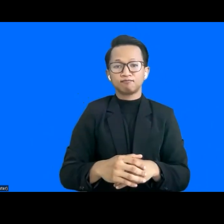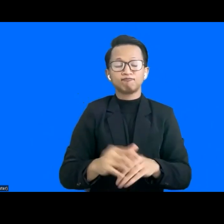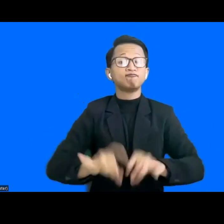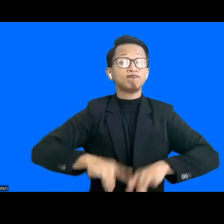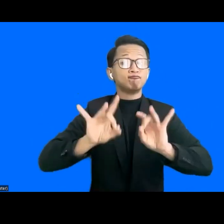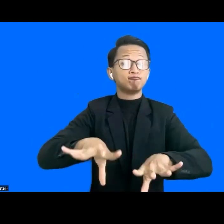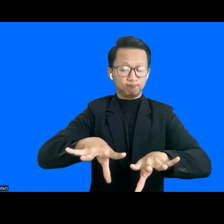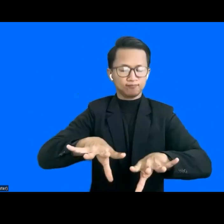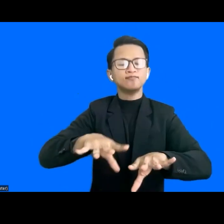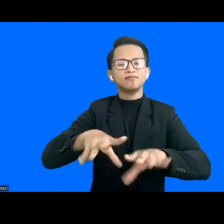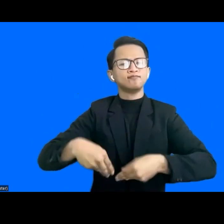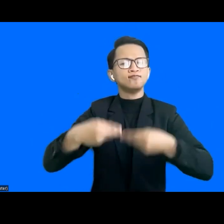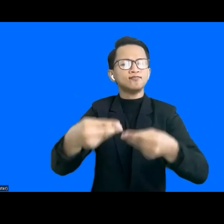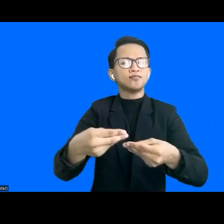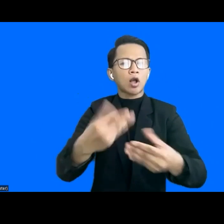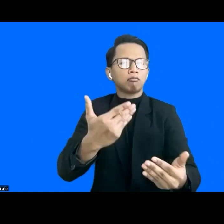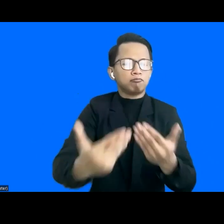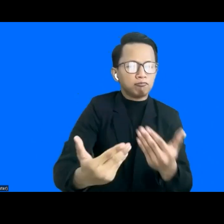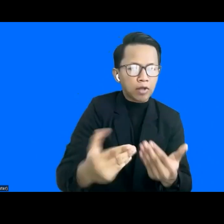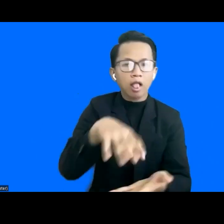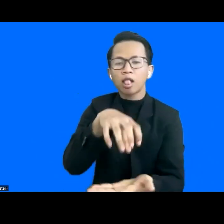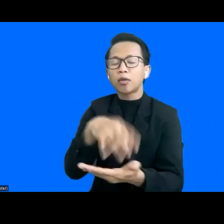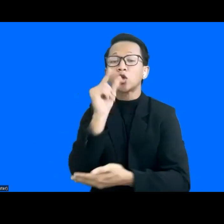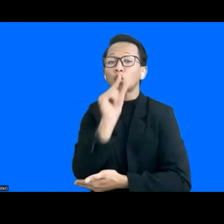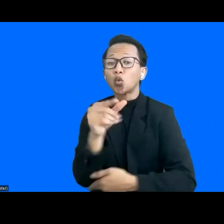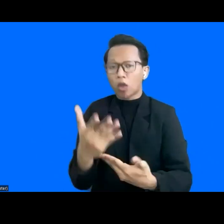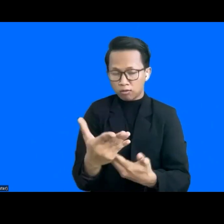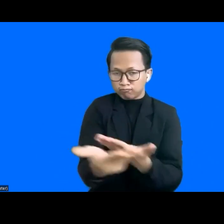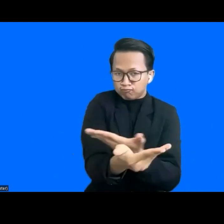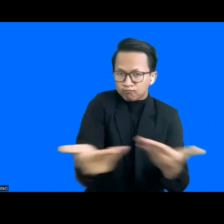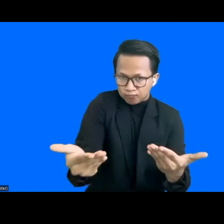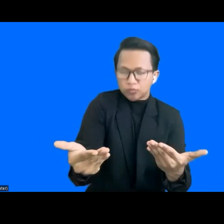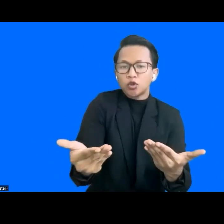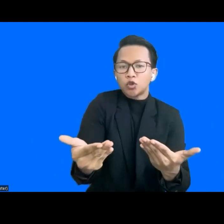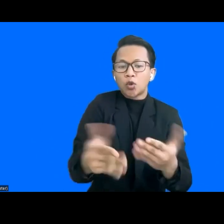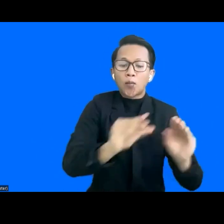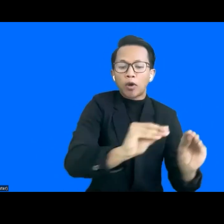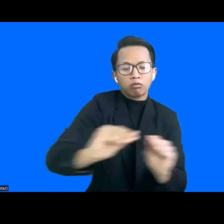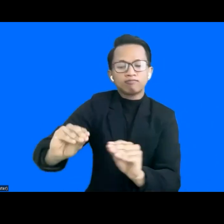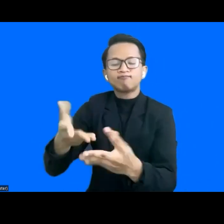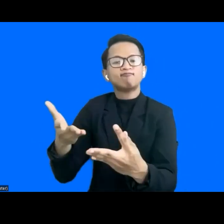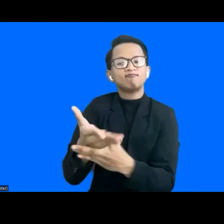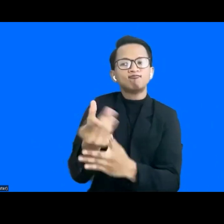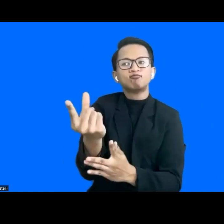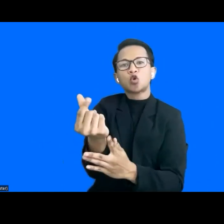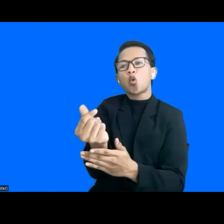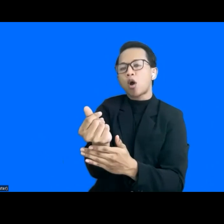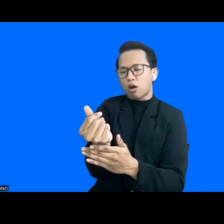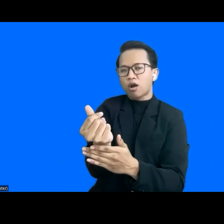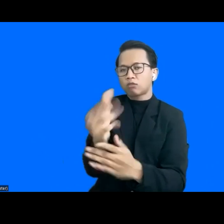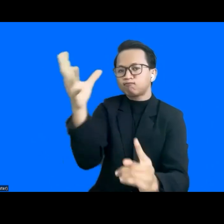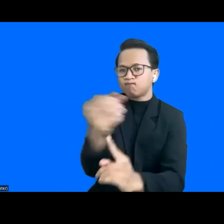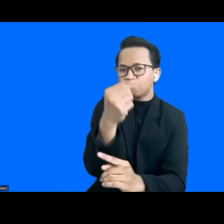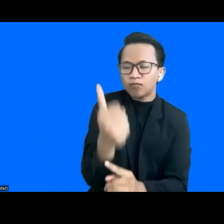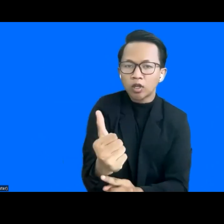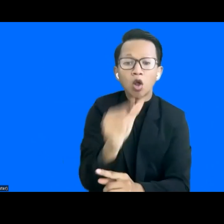And we'll continue to ensure our research and analysis provides valuable lessons learned to improve and implement inclusive